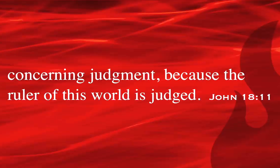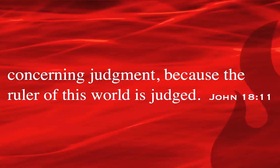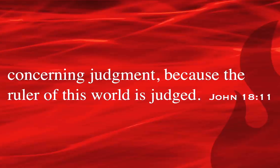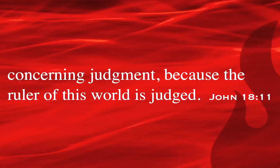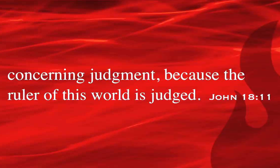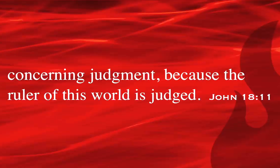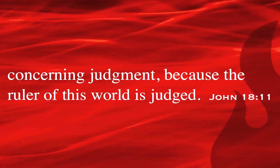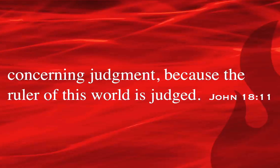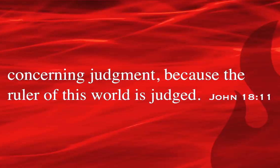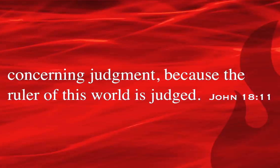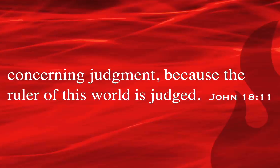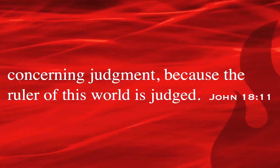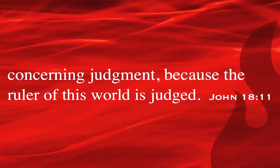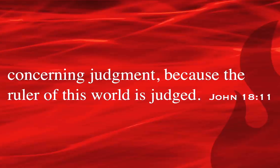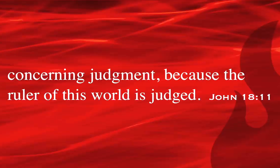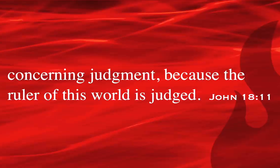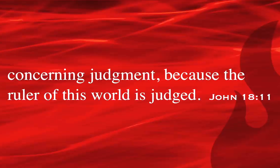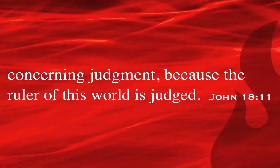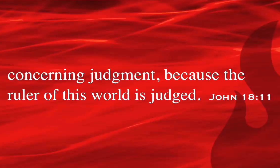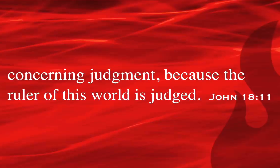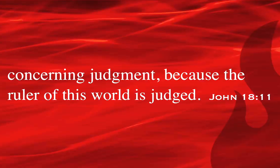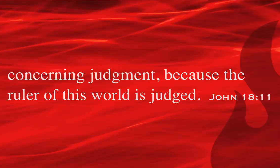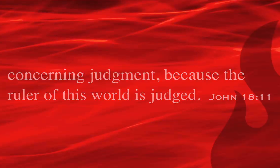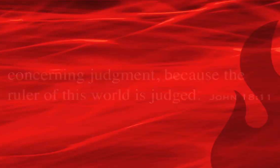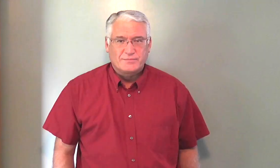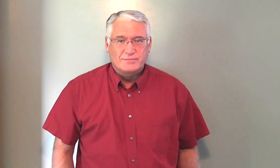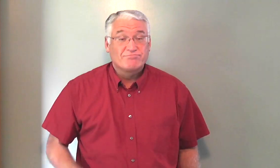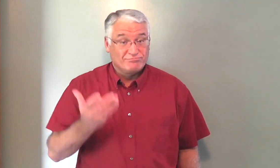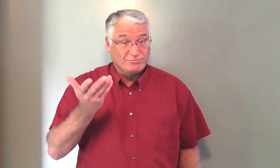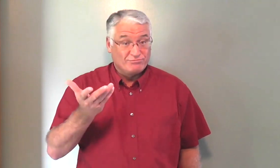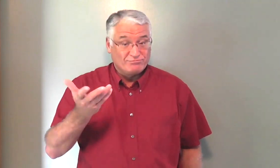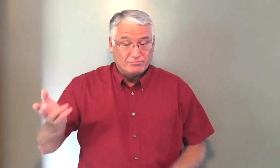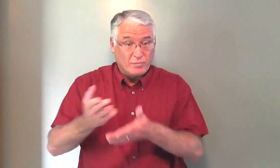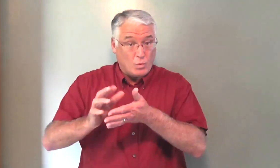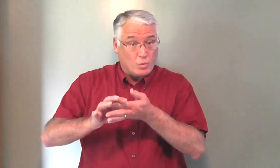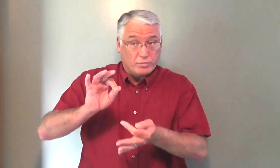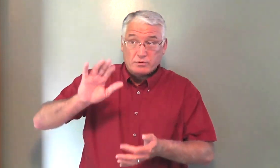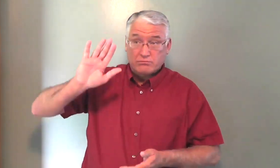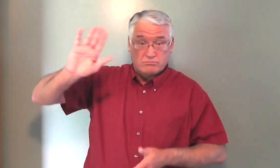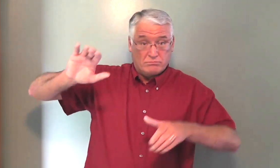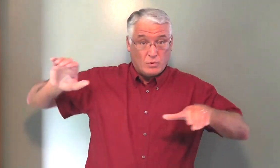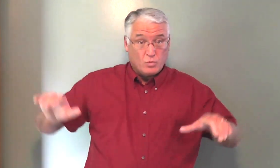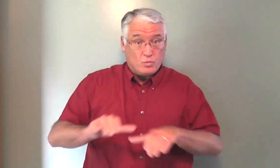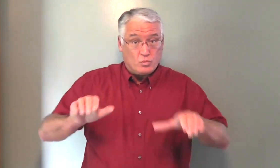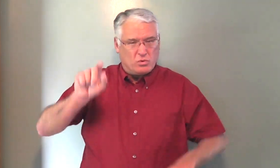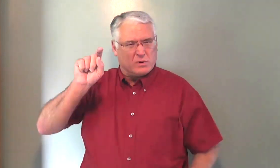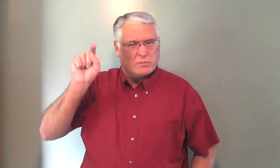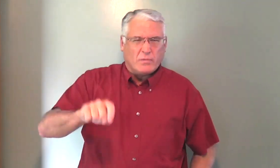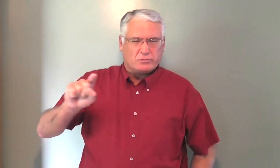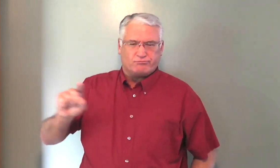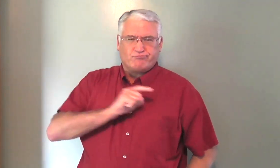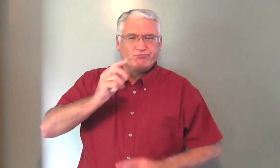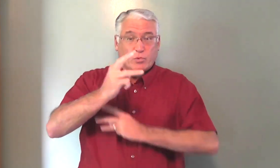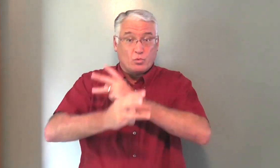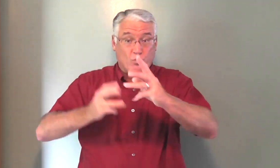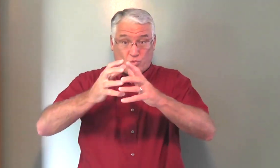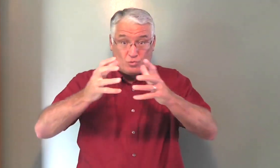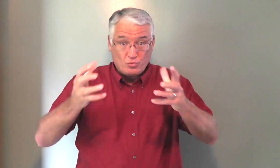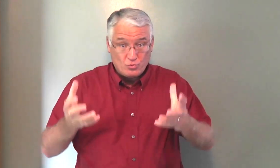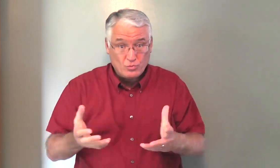judgment, because the ruler of this world is judged. So, the Holy Spirit, he must convict the